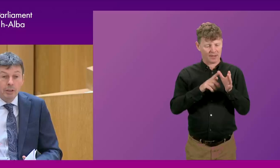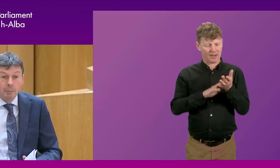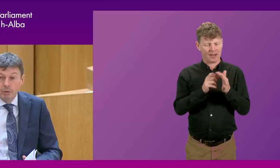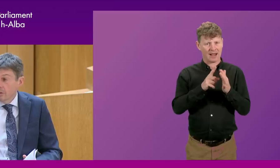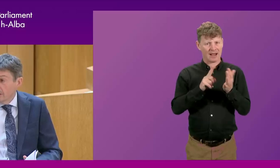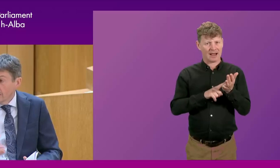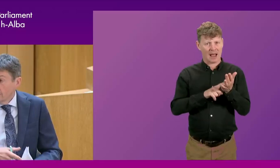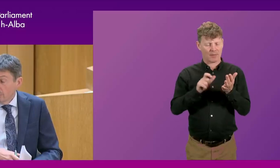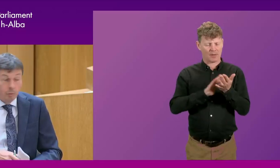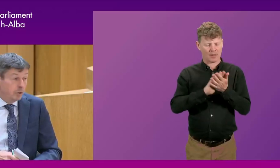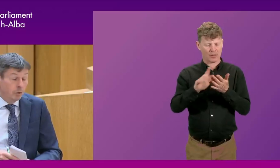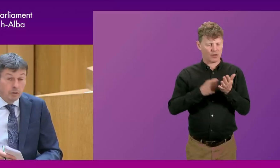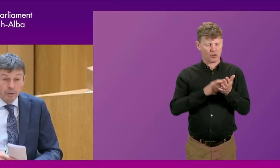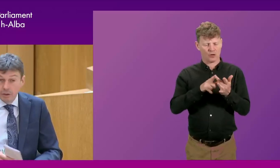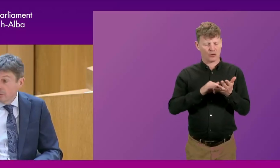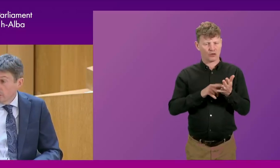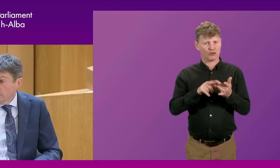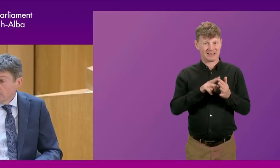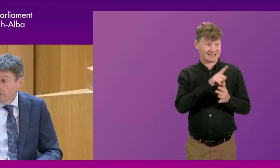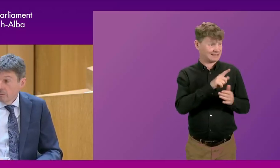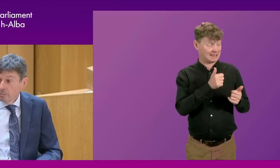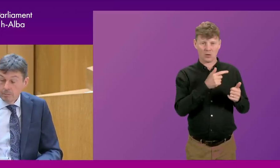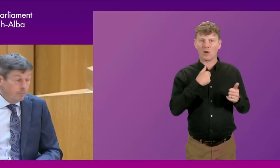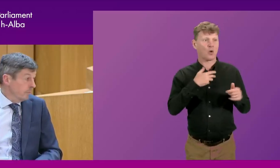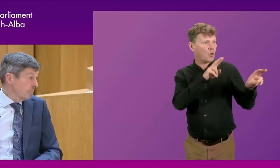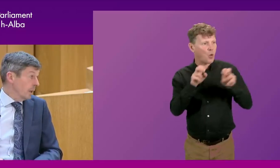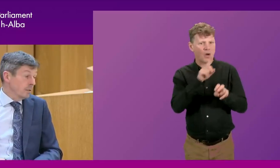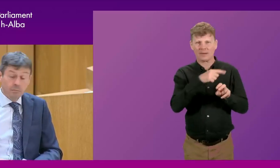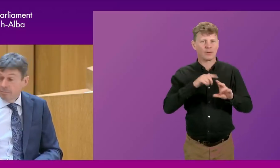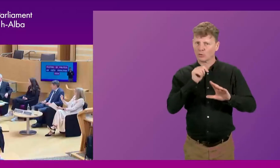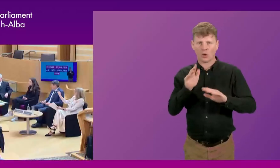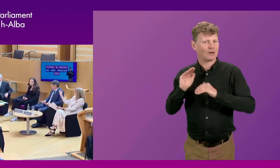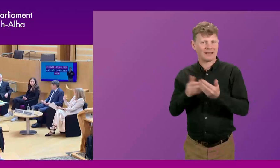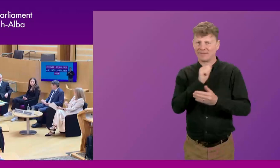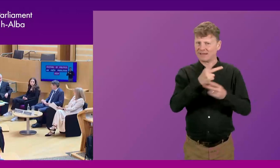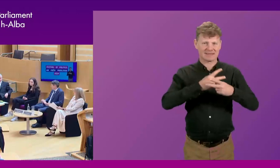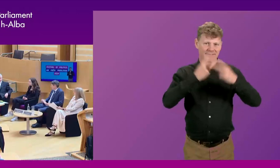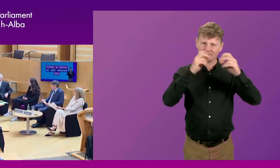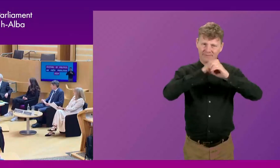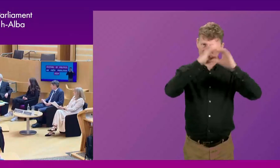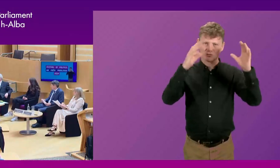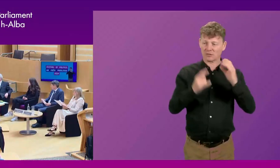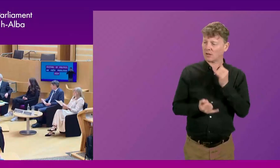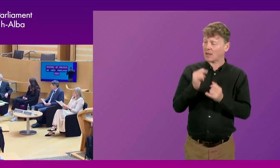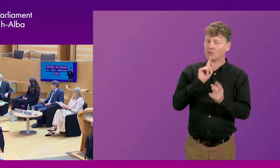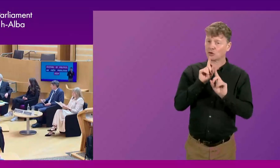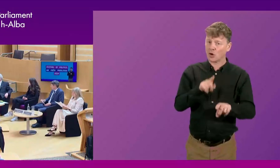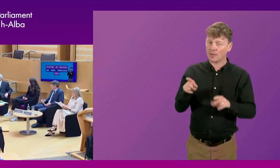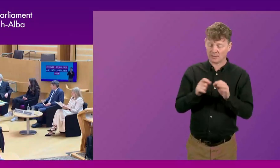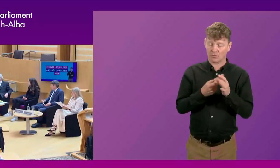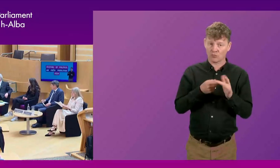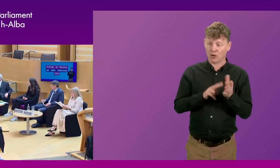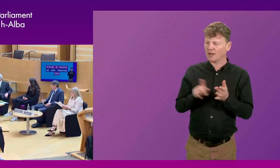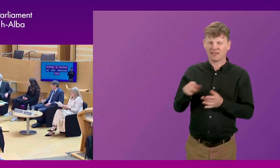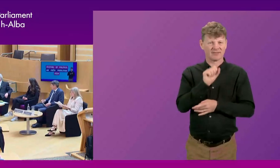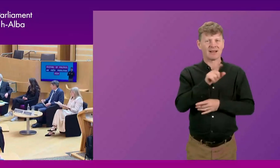would have quoted Campbell Christie, but we're still not delivering on his vision. Last comment to, to Brian. Yeah. I mean, the, I, I love that